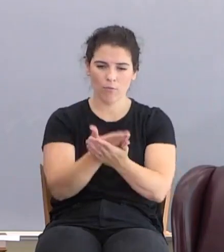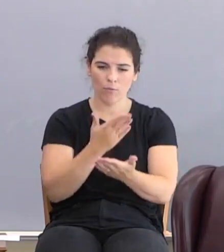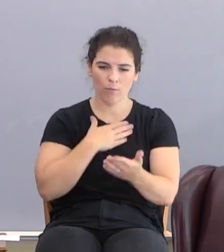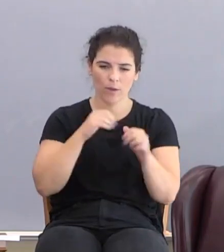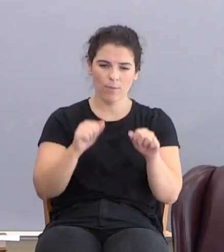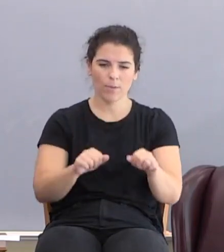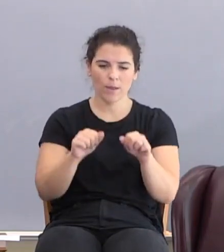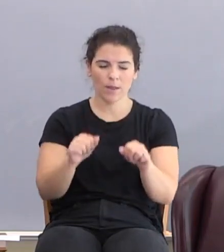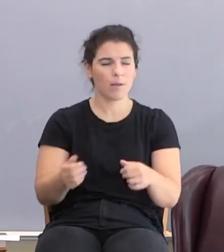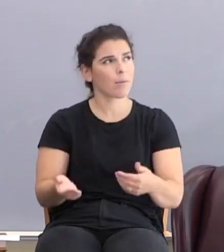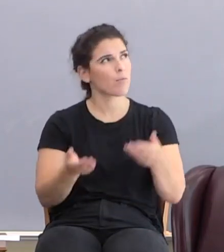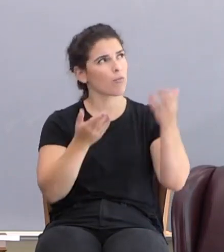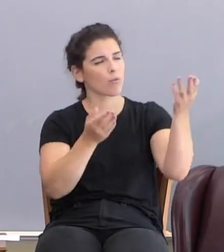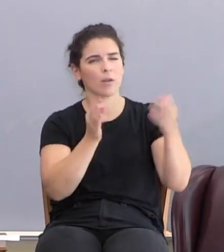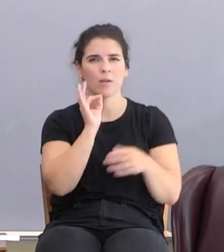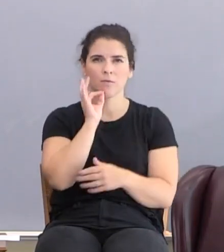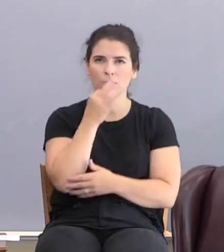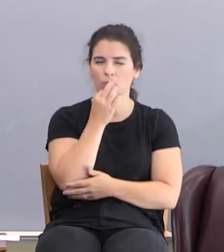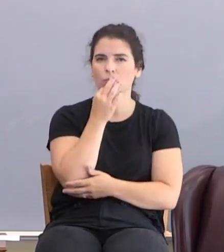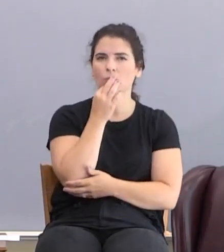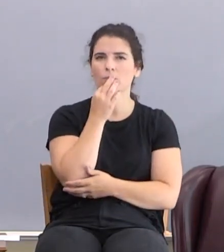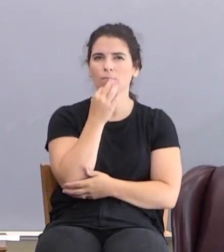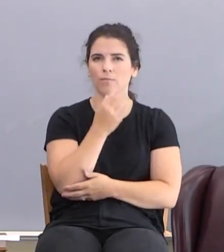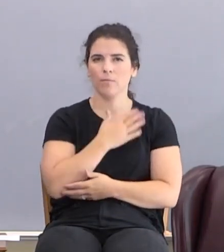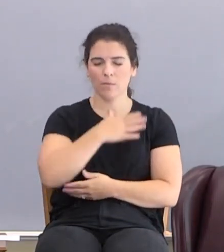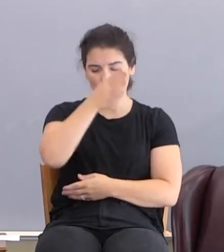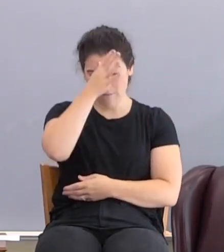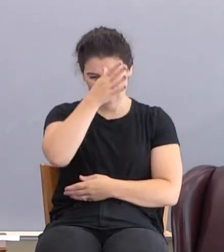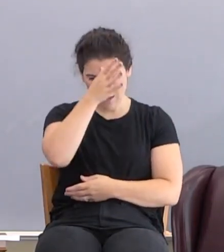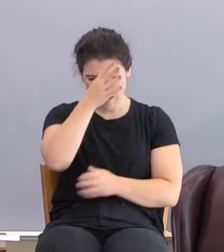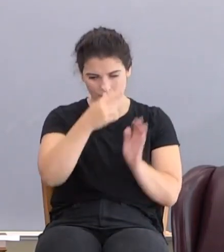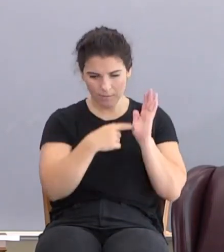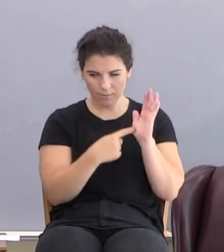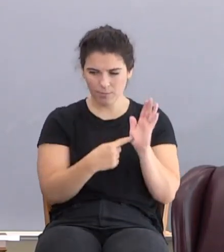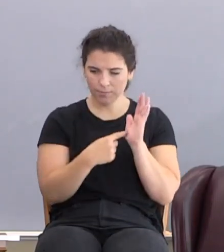forth this fruit. My dad's example.